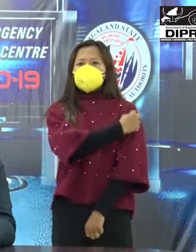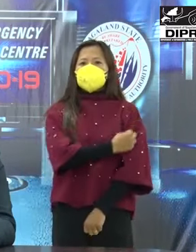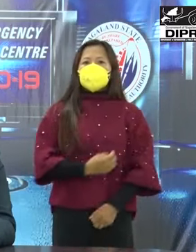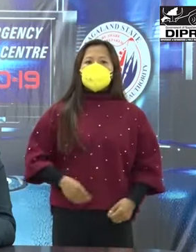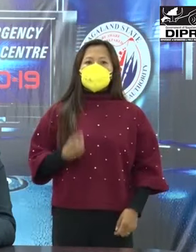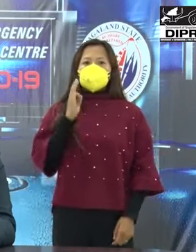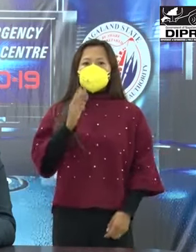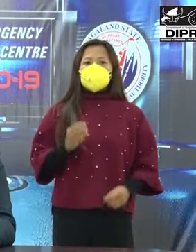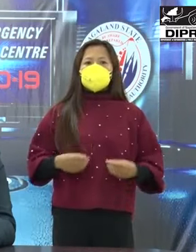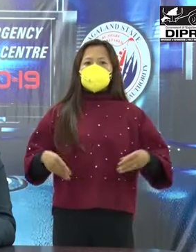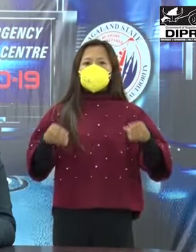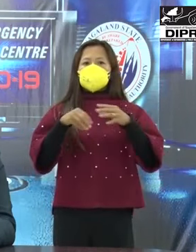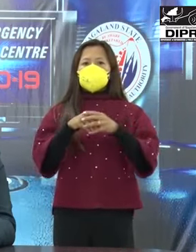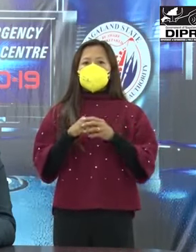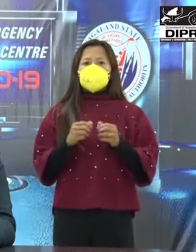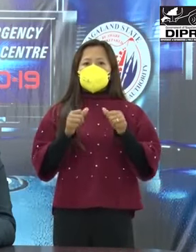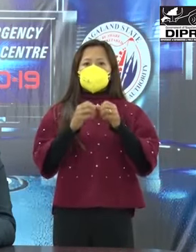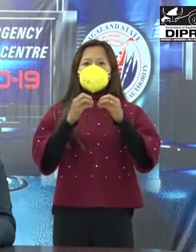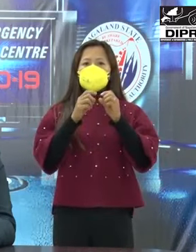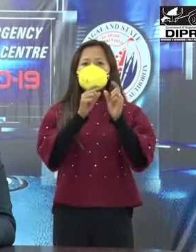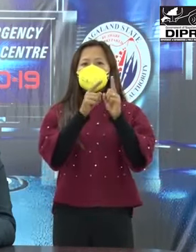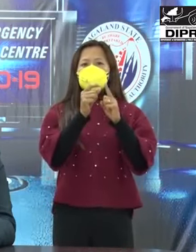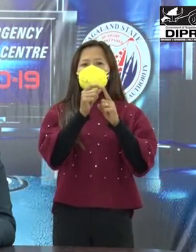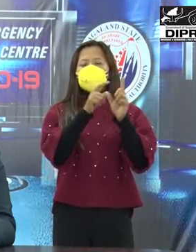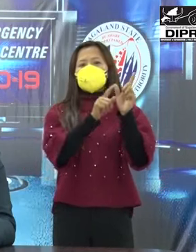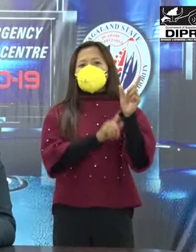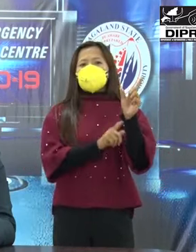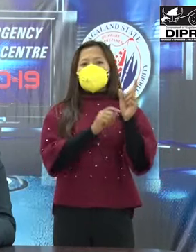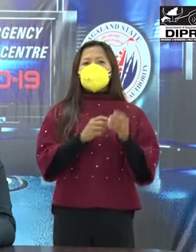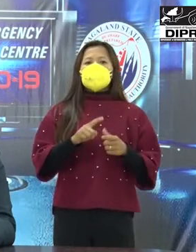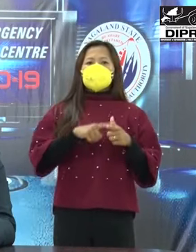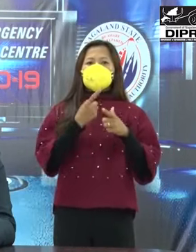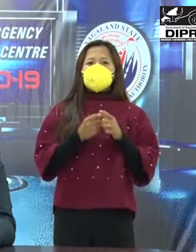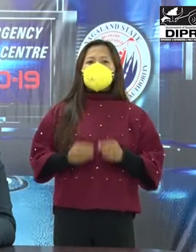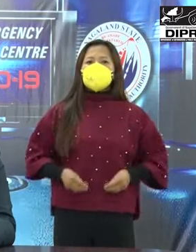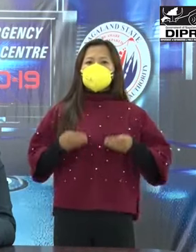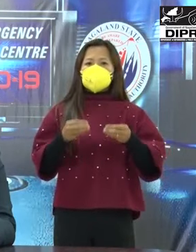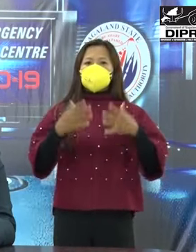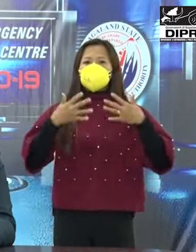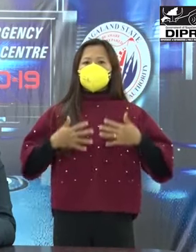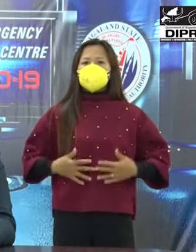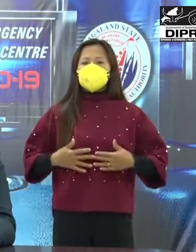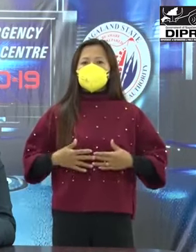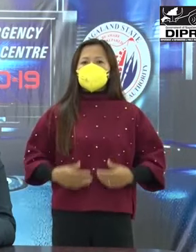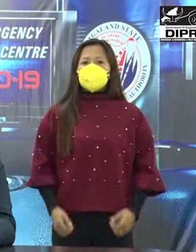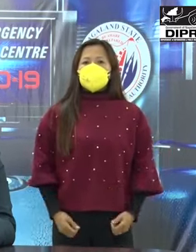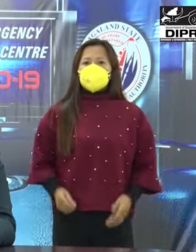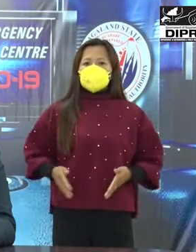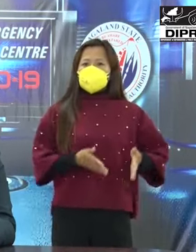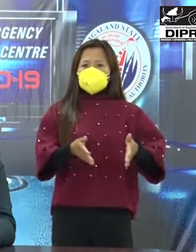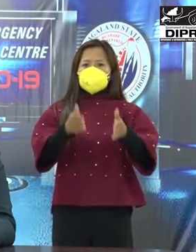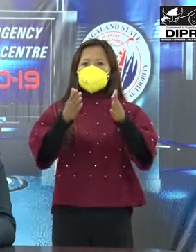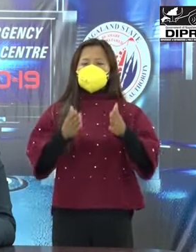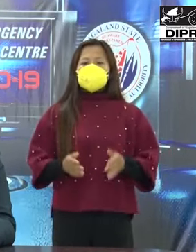to provide benefits as per guidelines to the beneficiaries. These hospitals are apart from